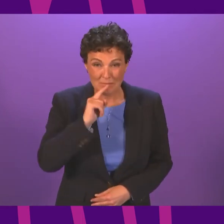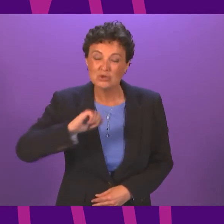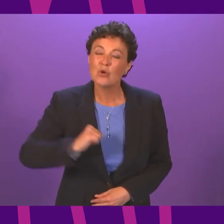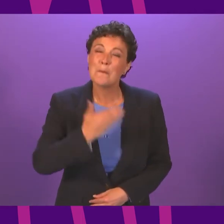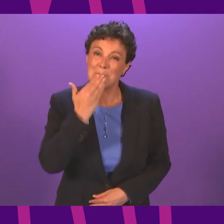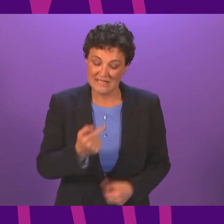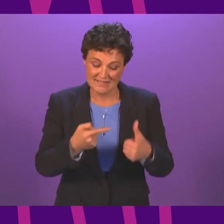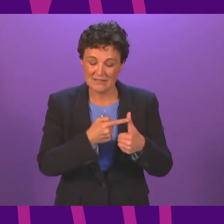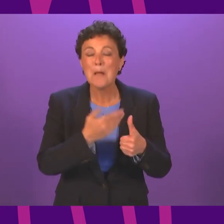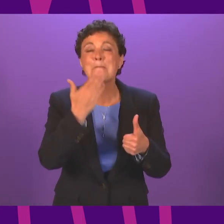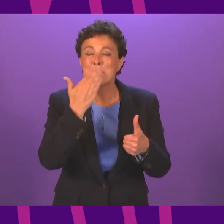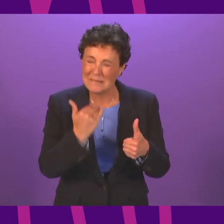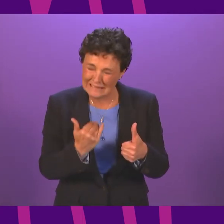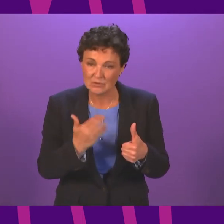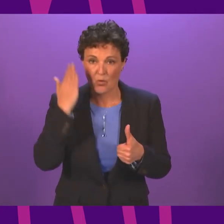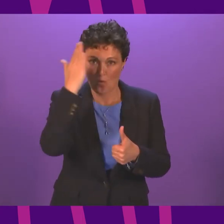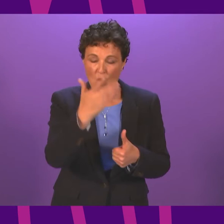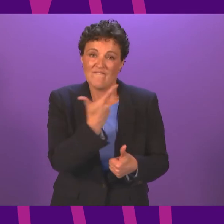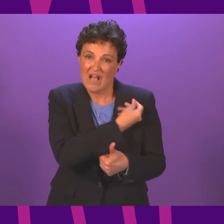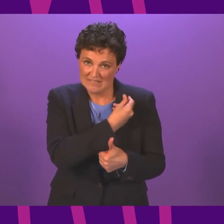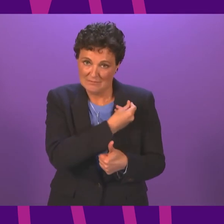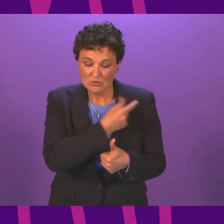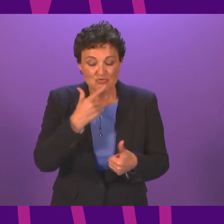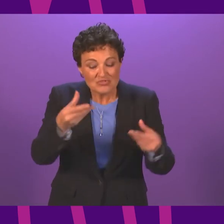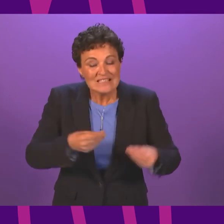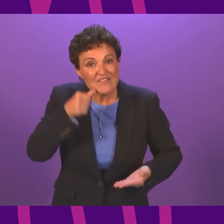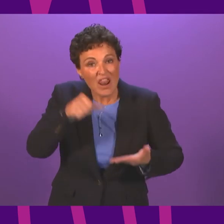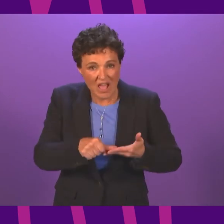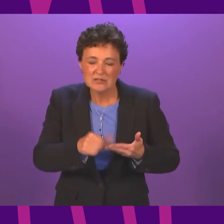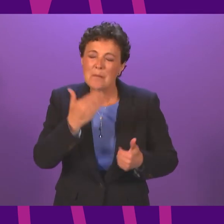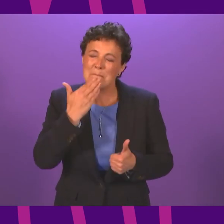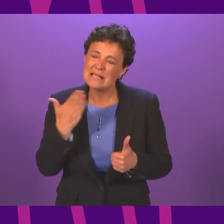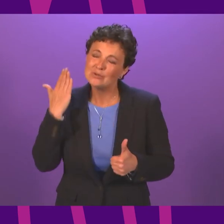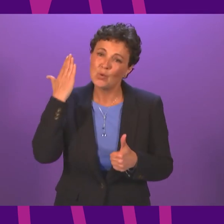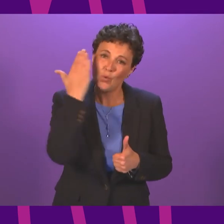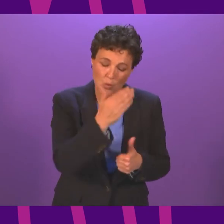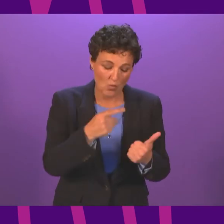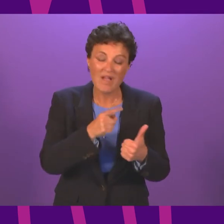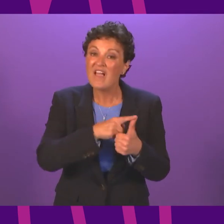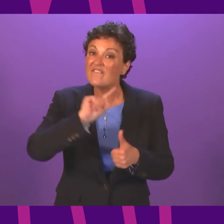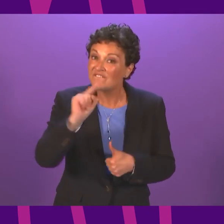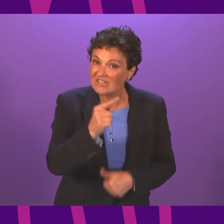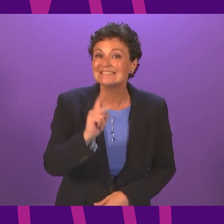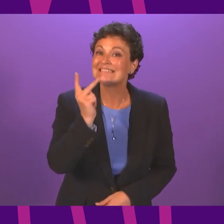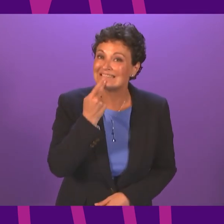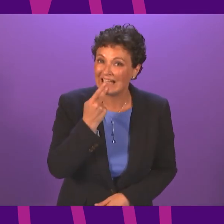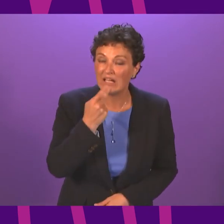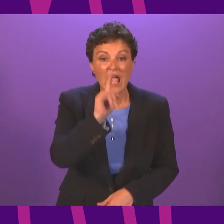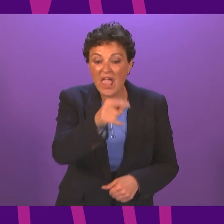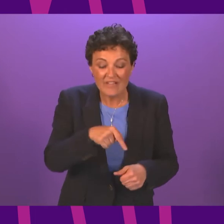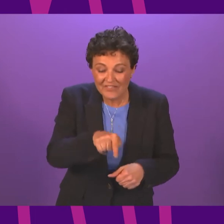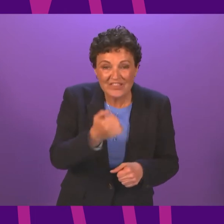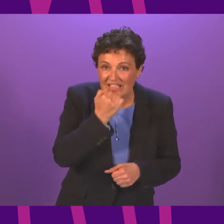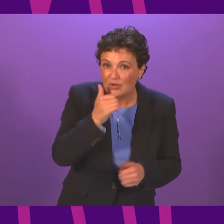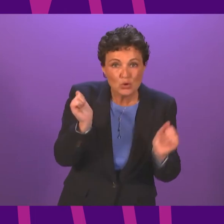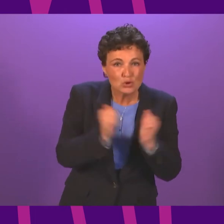The first is vaccination. Please get vaccinated when invited to do so and please attend for both doses. If you need to rearrange or